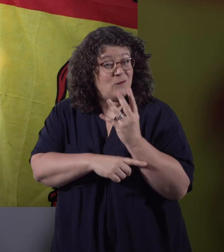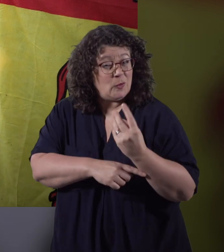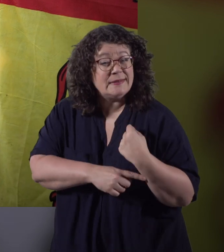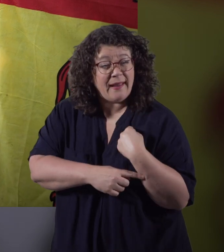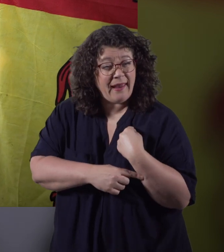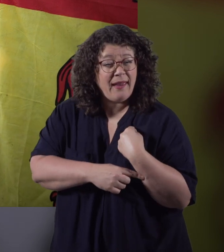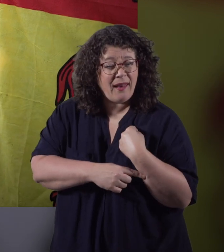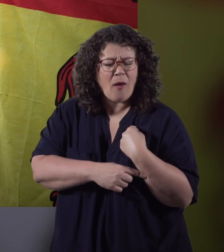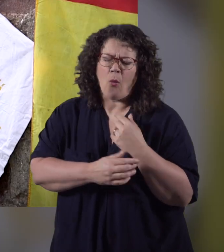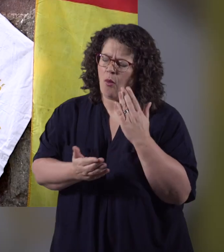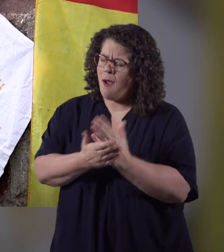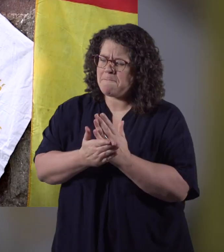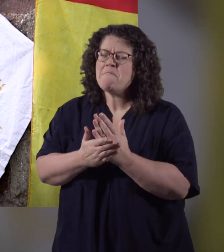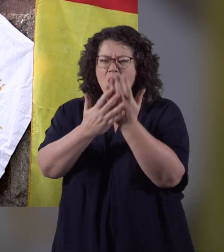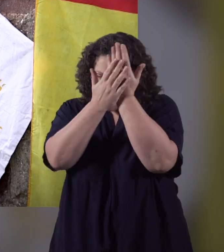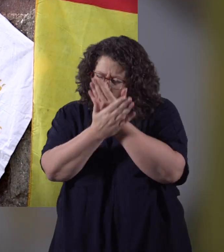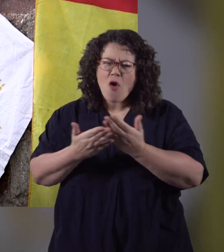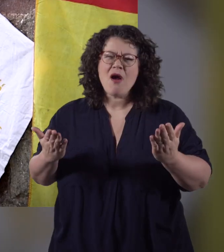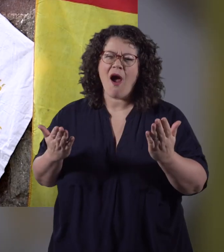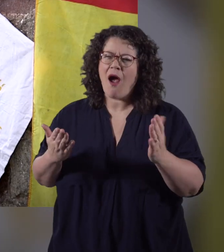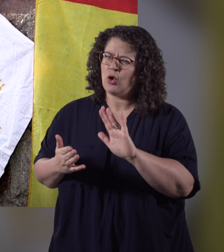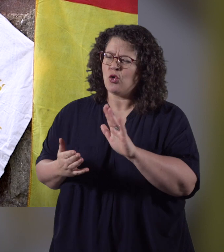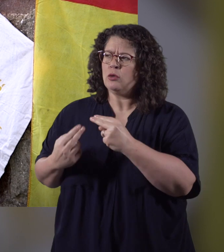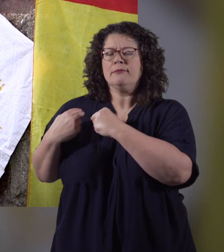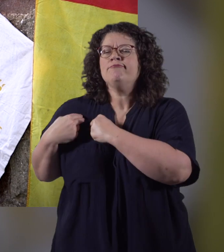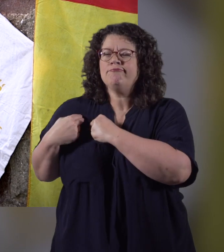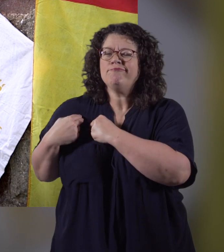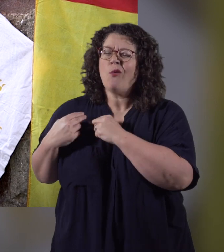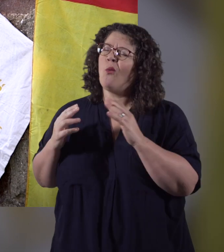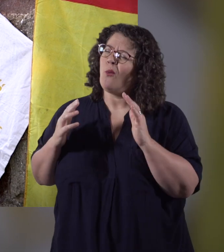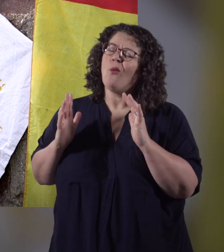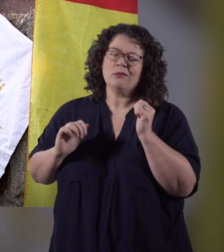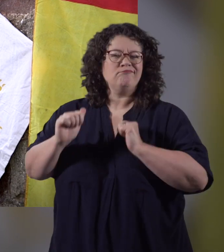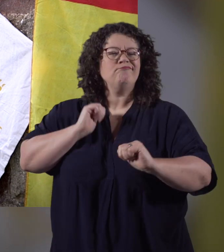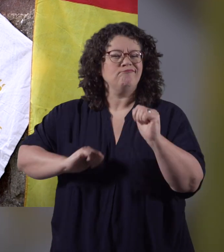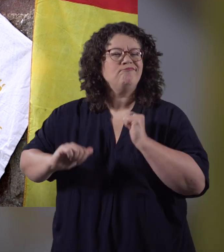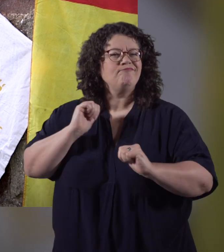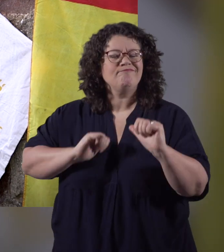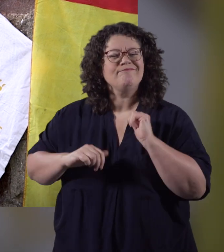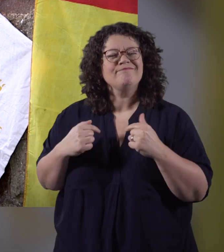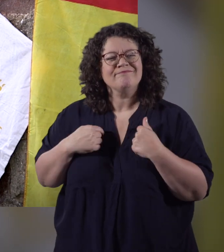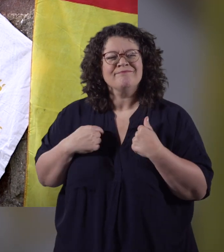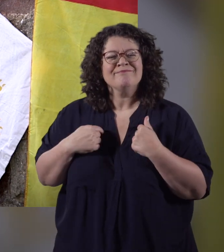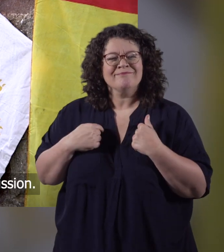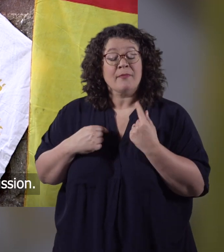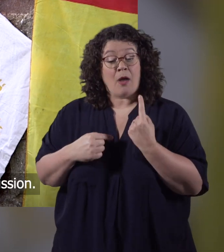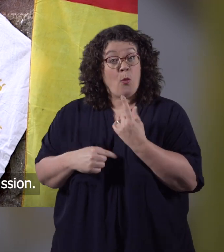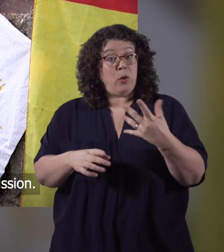14 years old. Yes, such service was an honour and not a duty. Once a year,